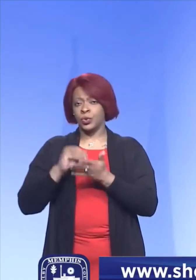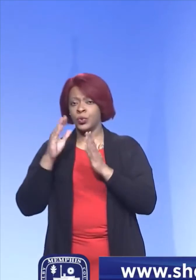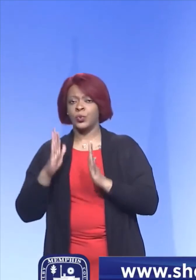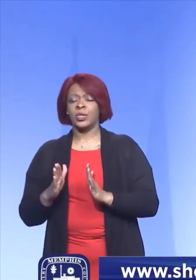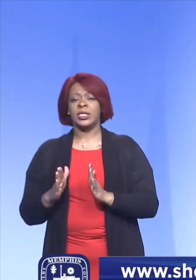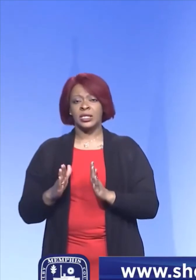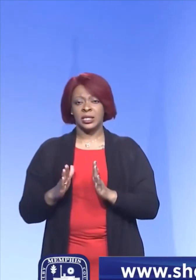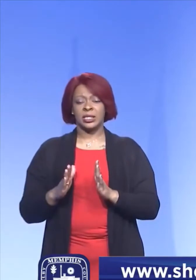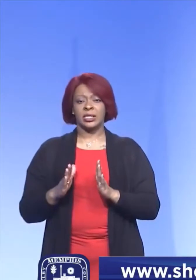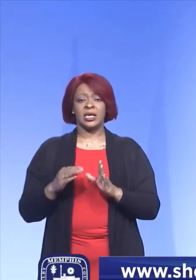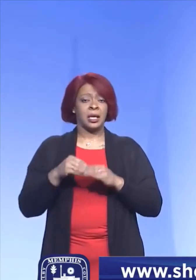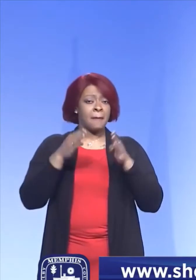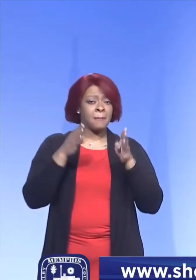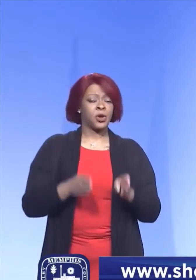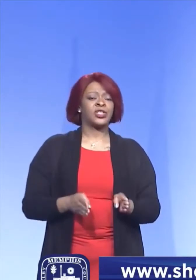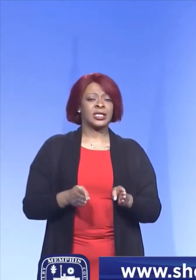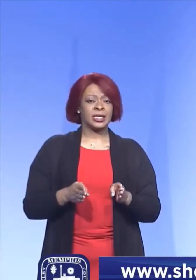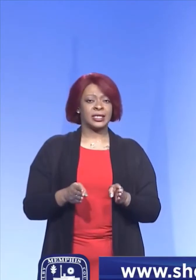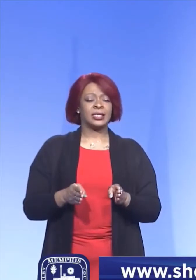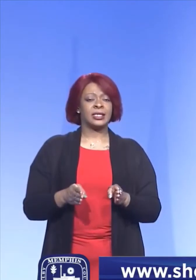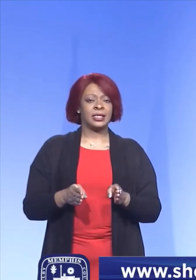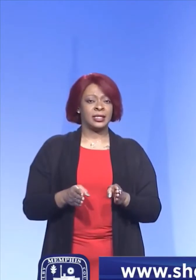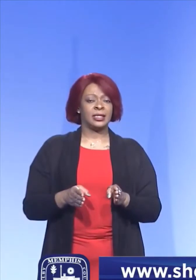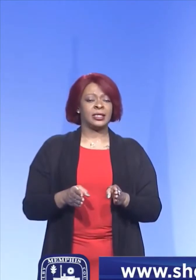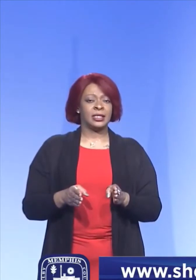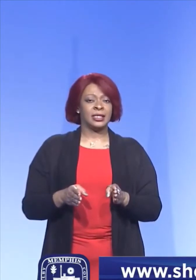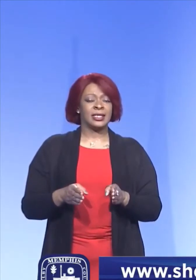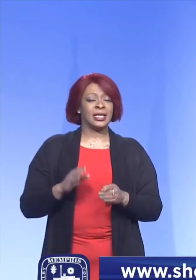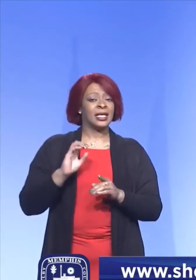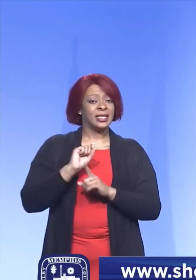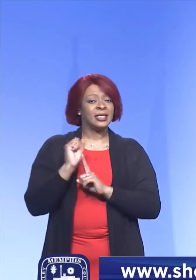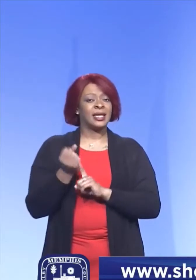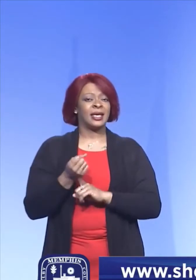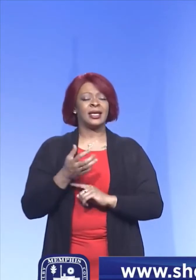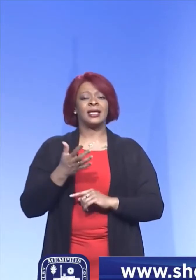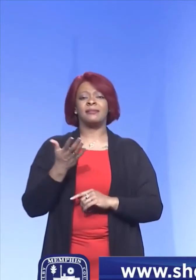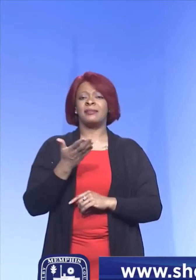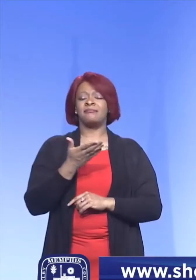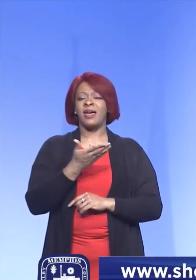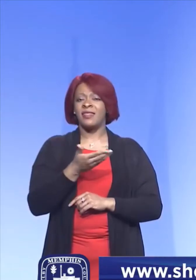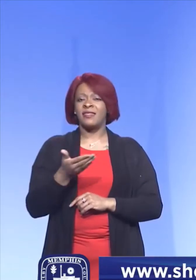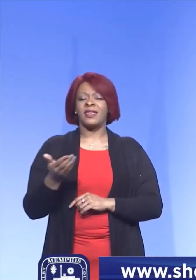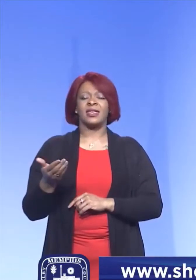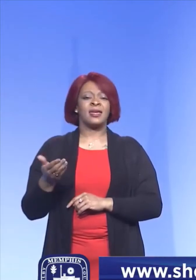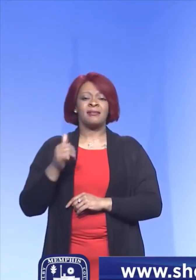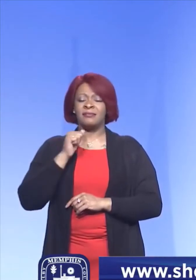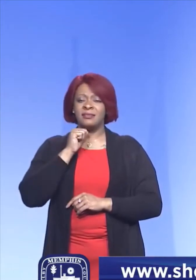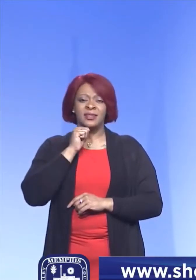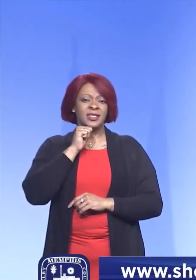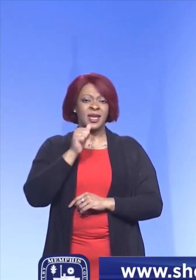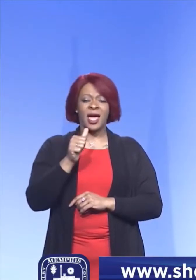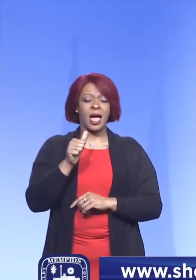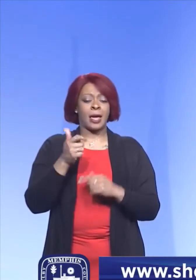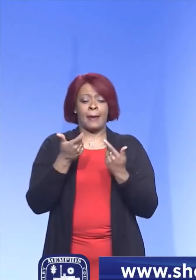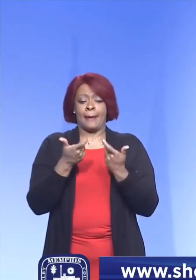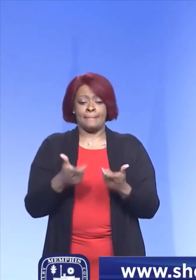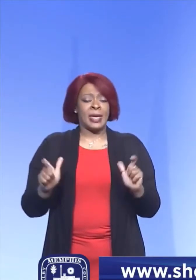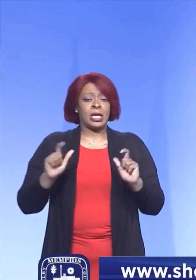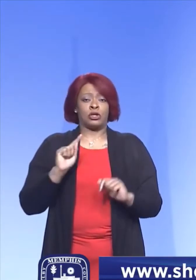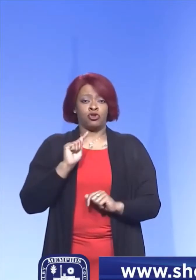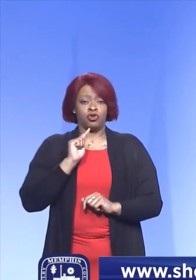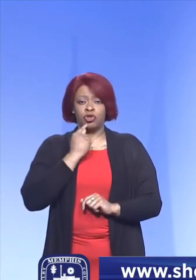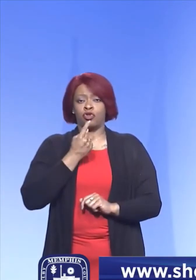in-person settings within the school is not a major risk.